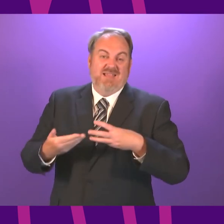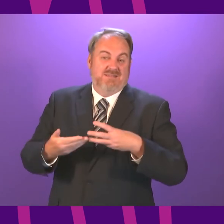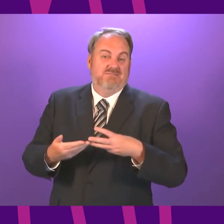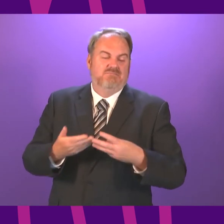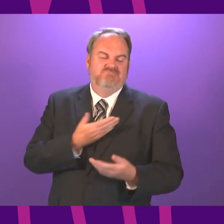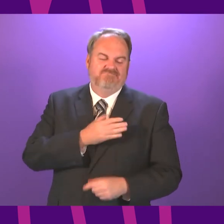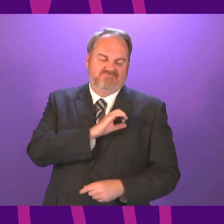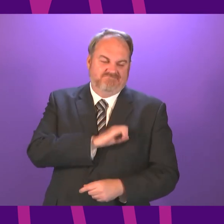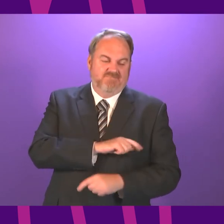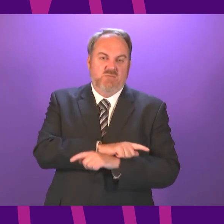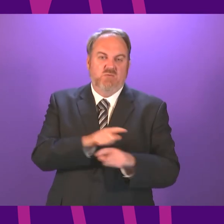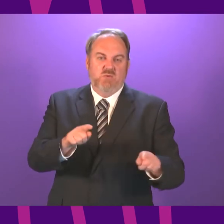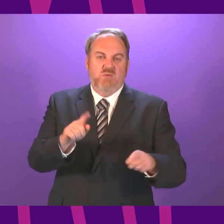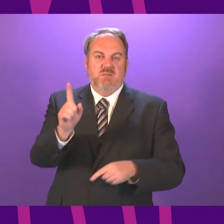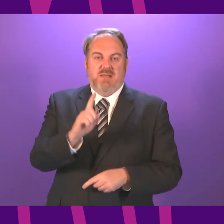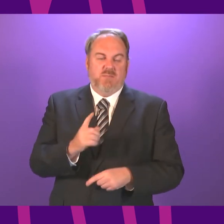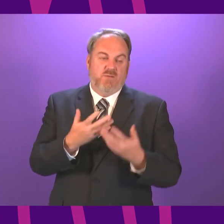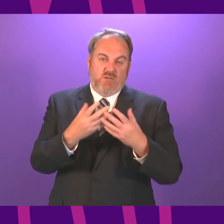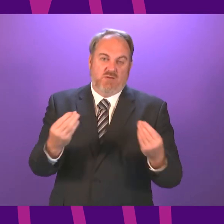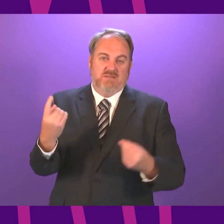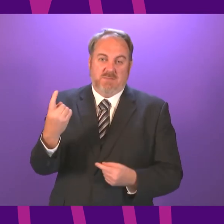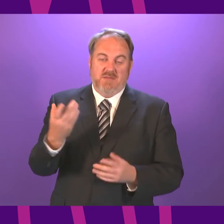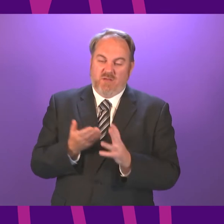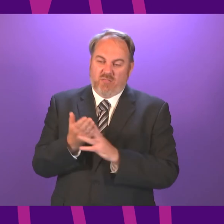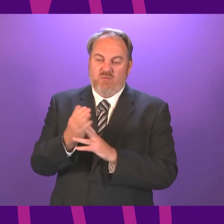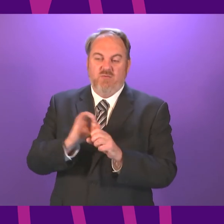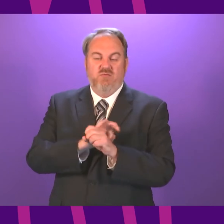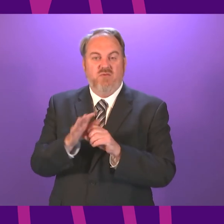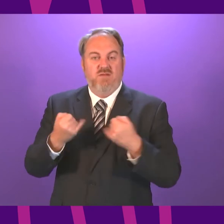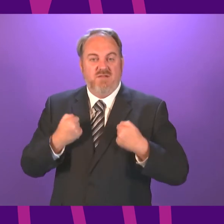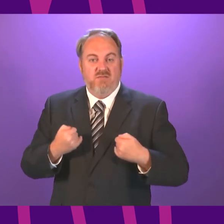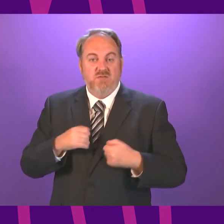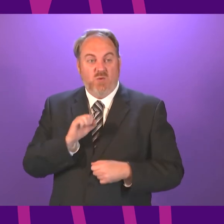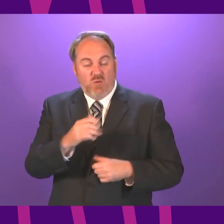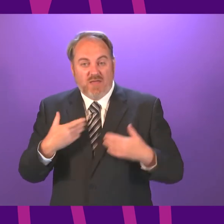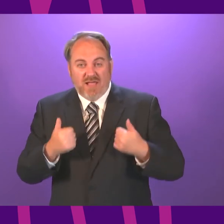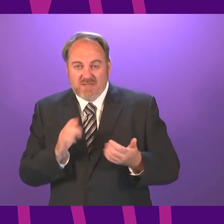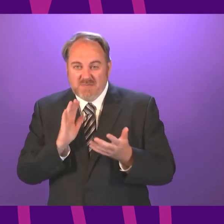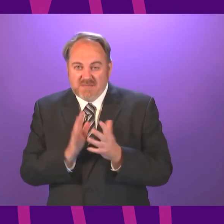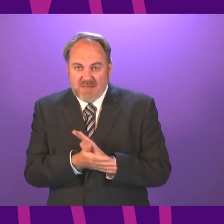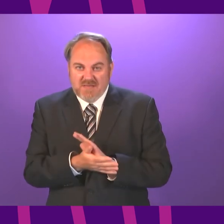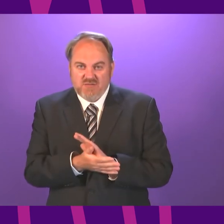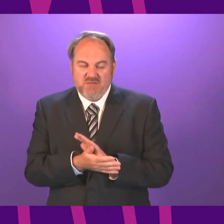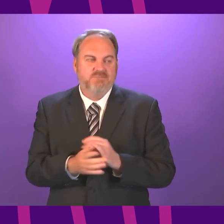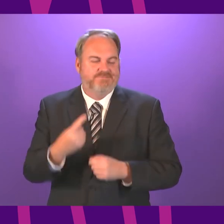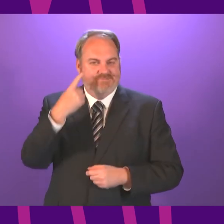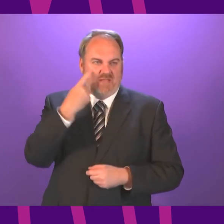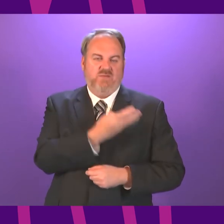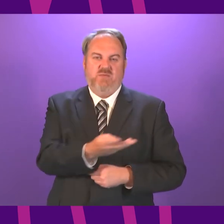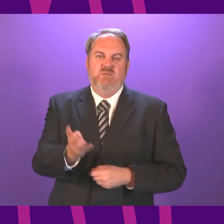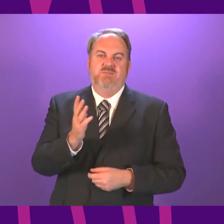a loved one or indeed to those whose health and well-being has been seriously harmed for the long term by this virus. But I also share the sense